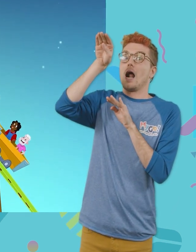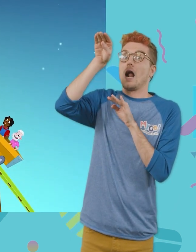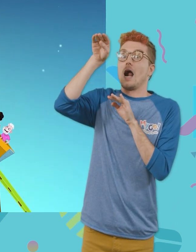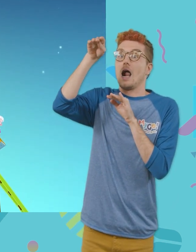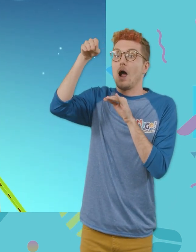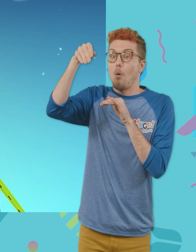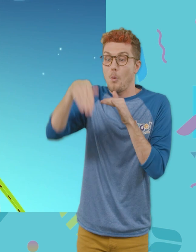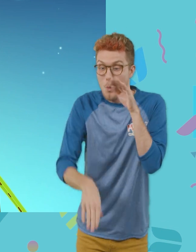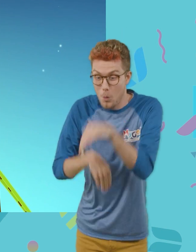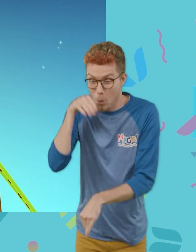Wee-hahaha!